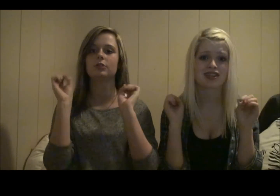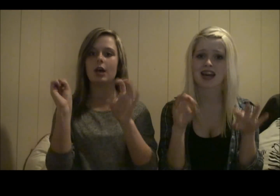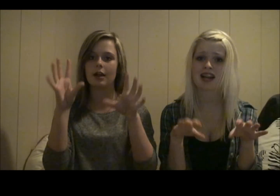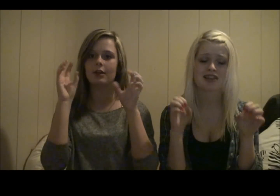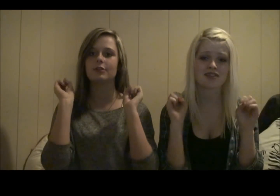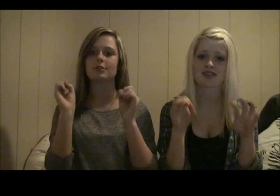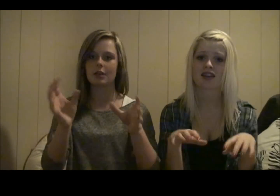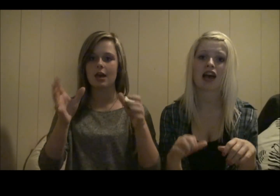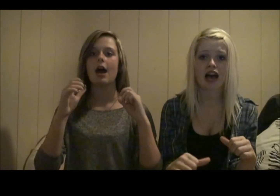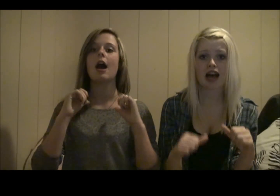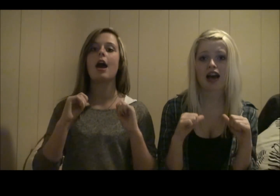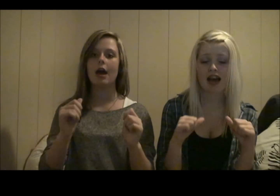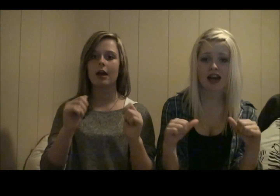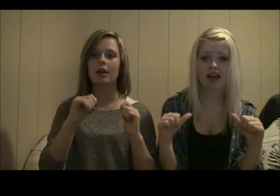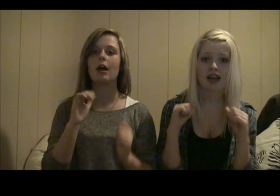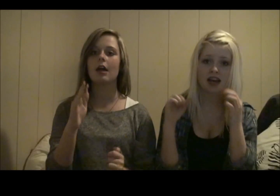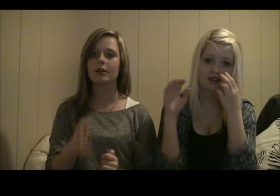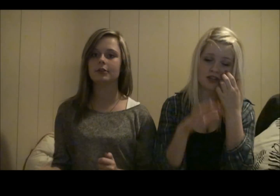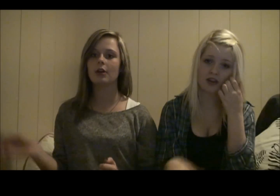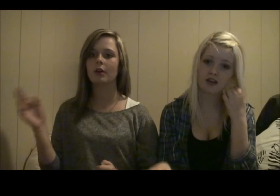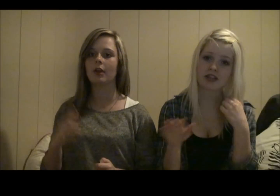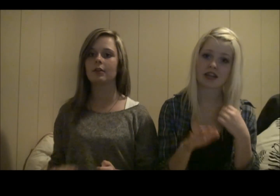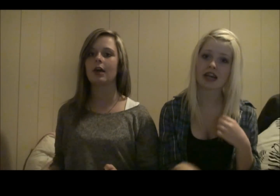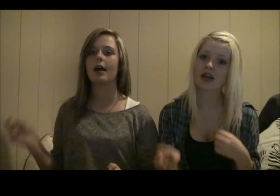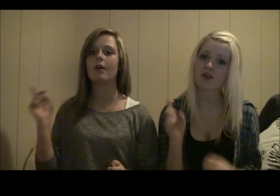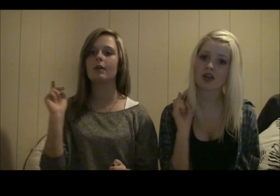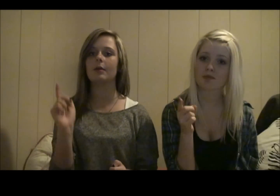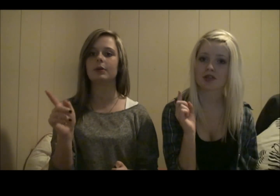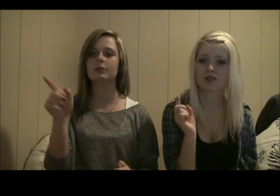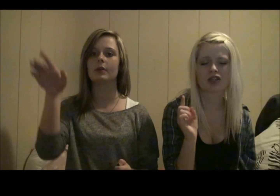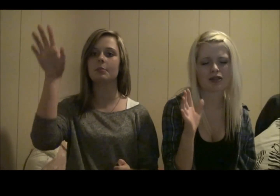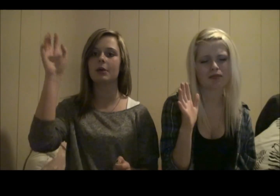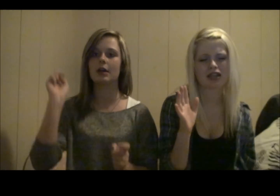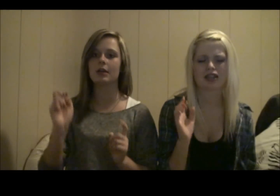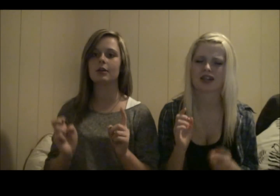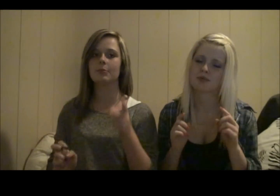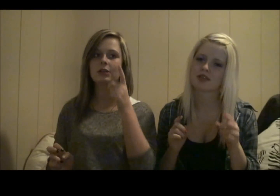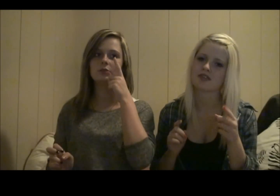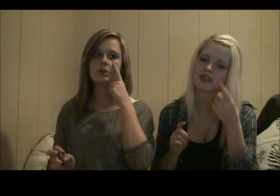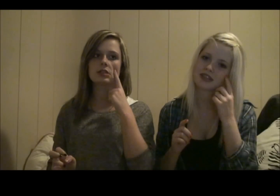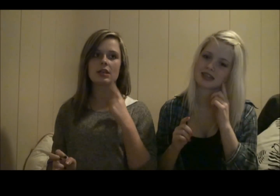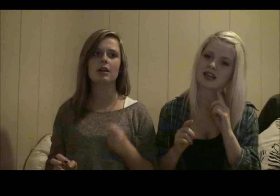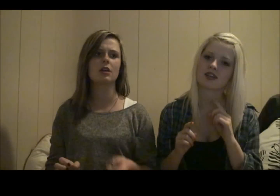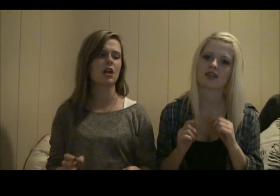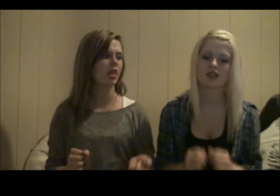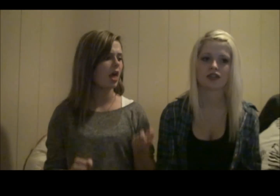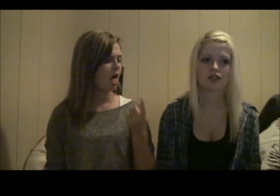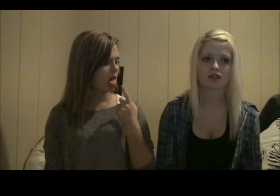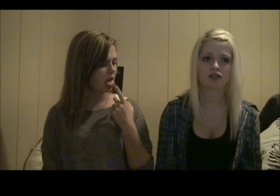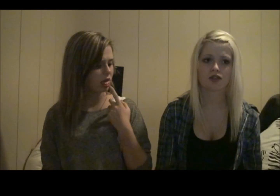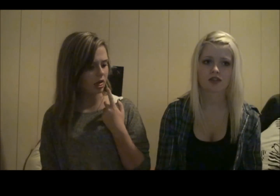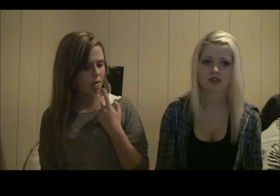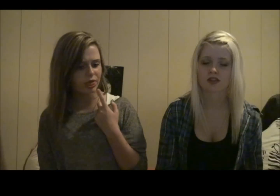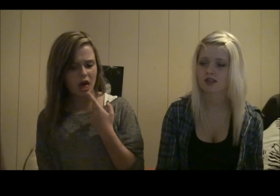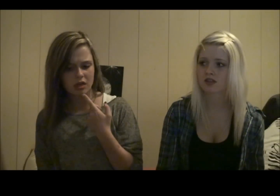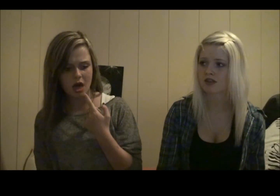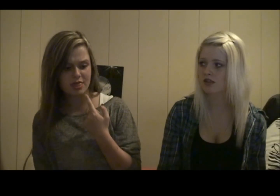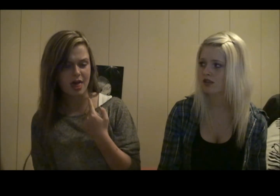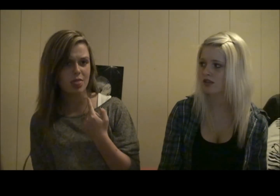dollars I have a target out I bet you're really mad and I bet you're really is that Cookie make my tongue go numb